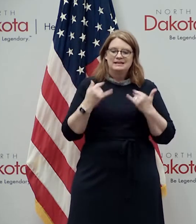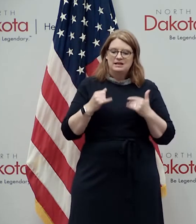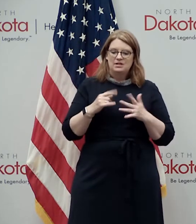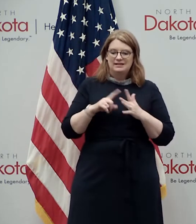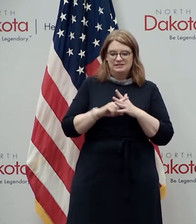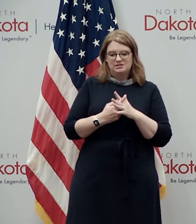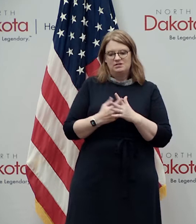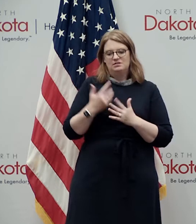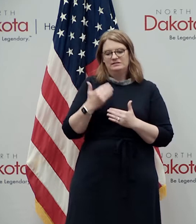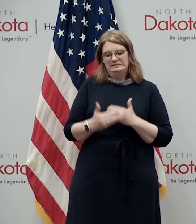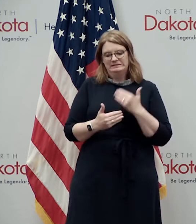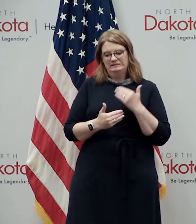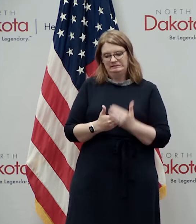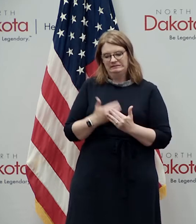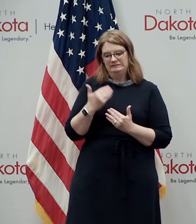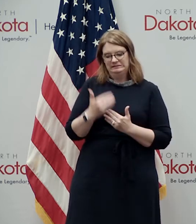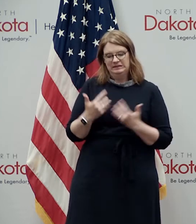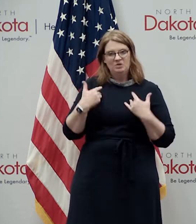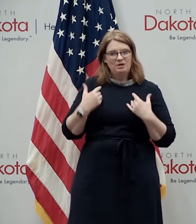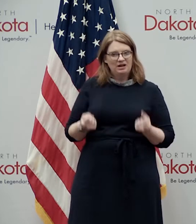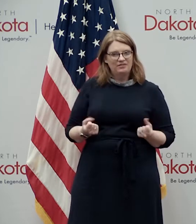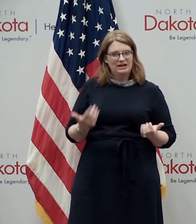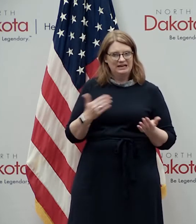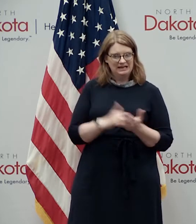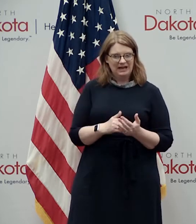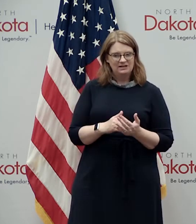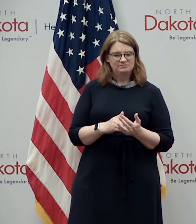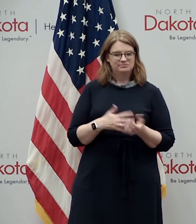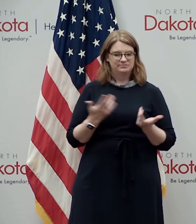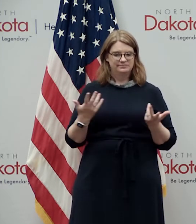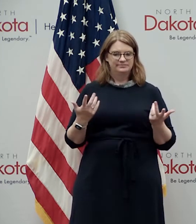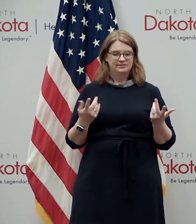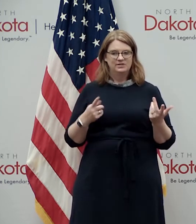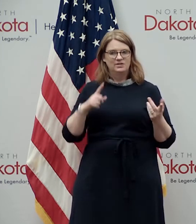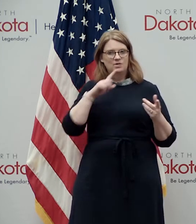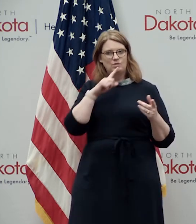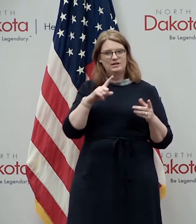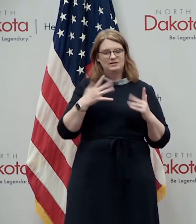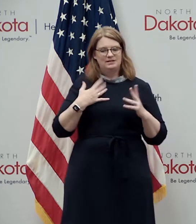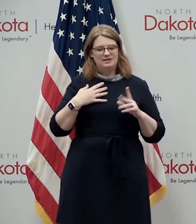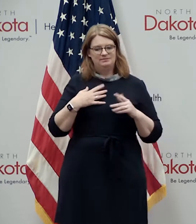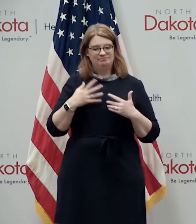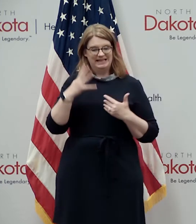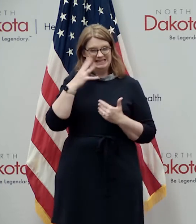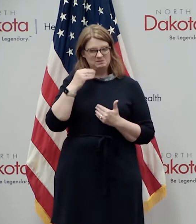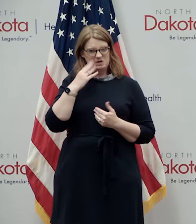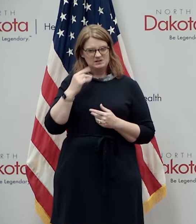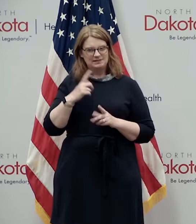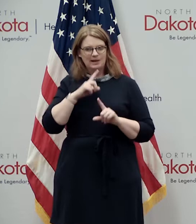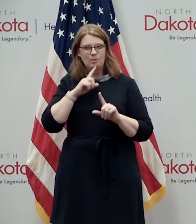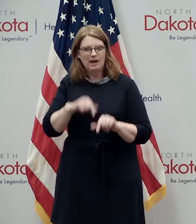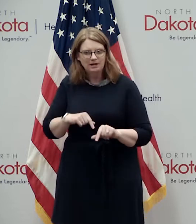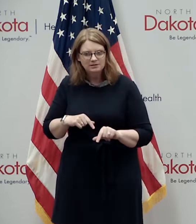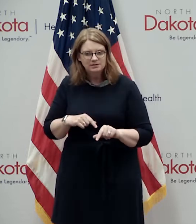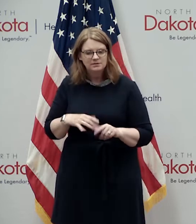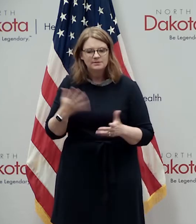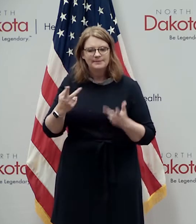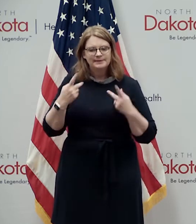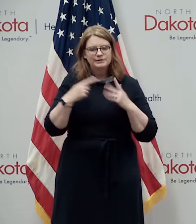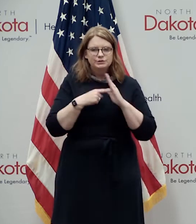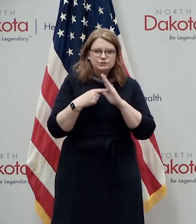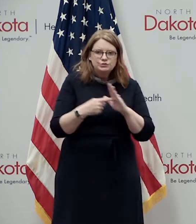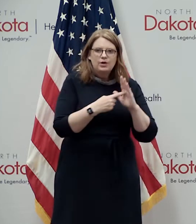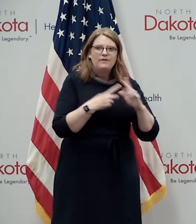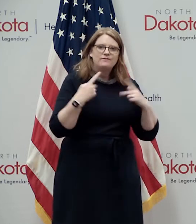and recover it's very common for disaster survivors to have reactions to their experiences survivors may show physical or